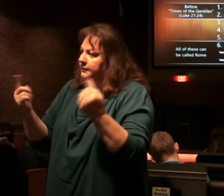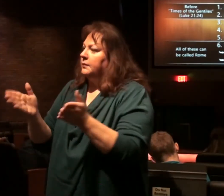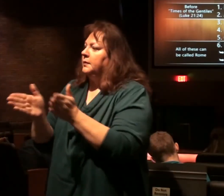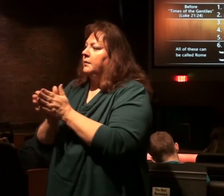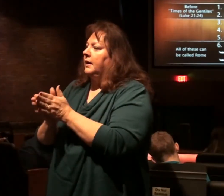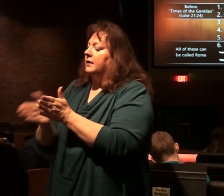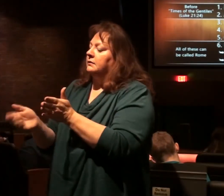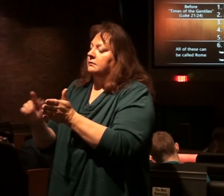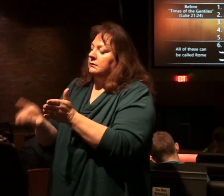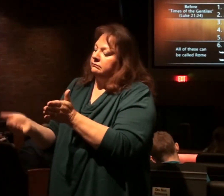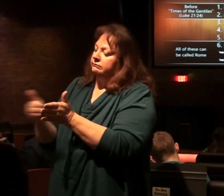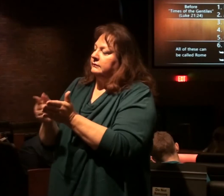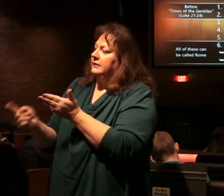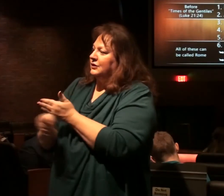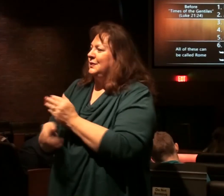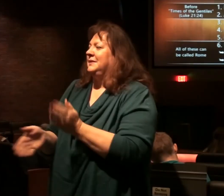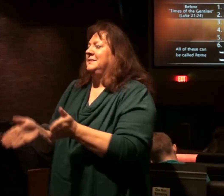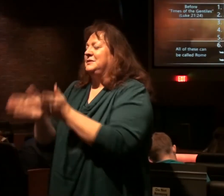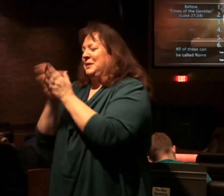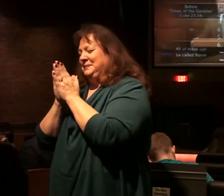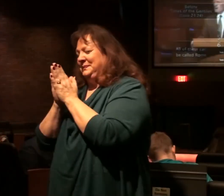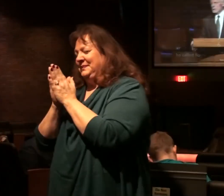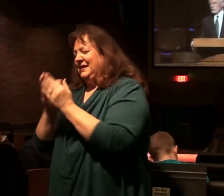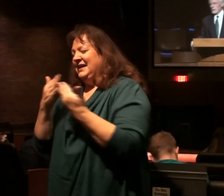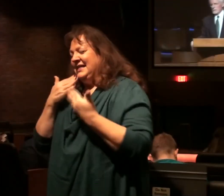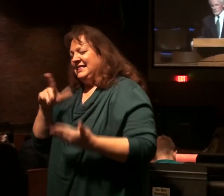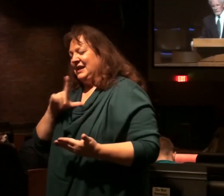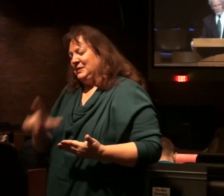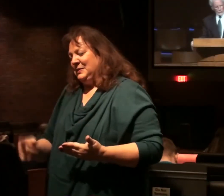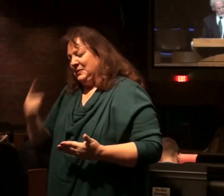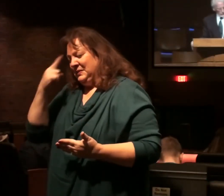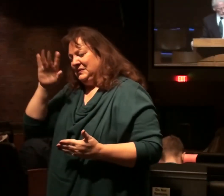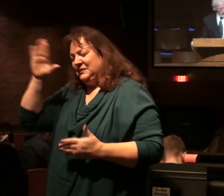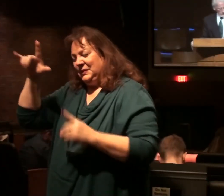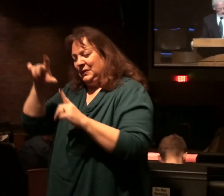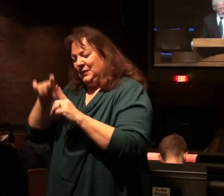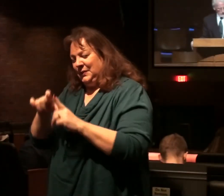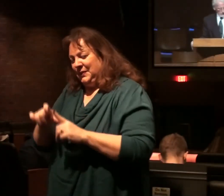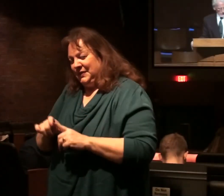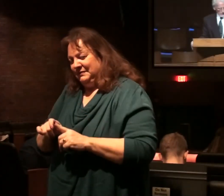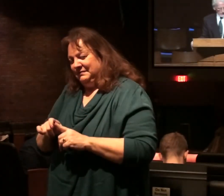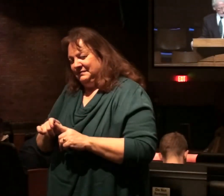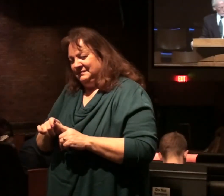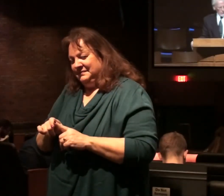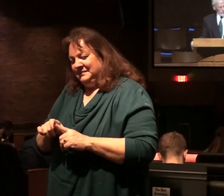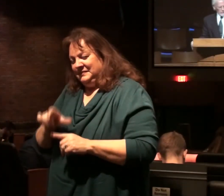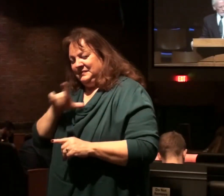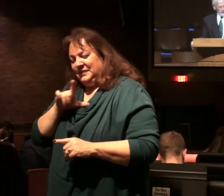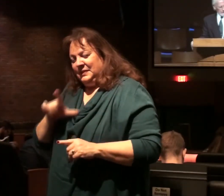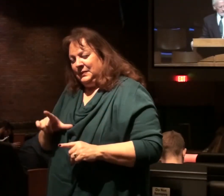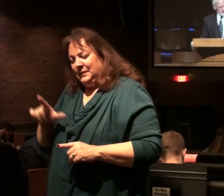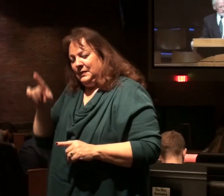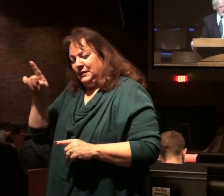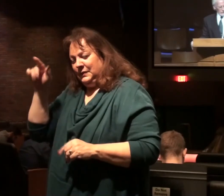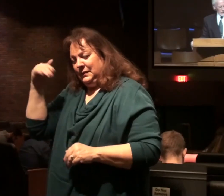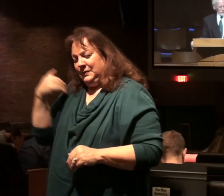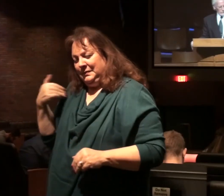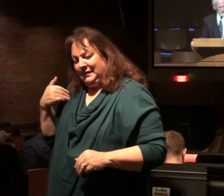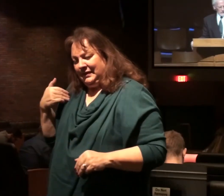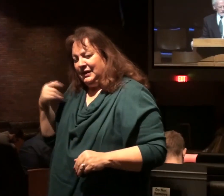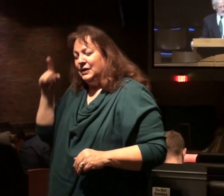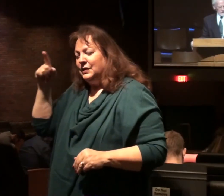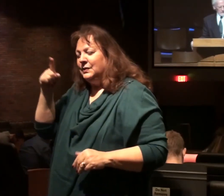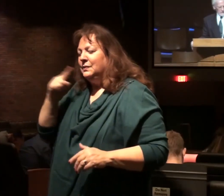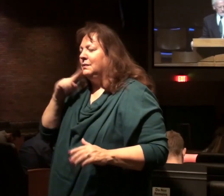of prayer to pick up next time. That's all right. Thank you, Lord, for your word. Lord, we are reminded that you're an